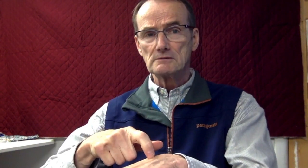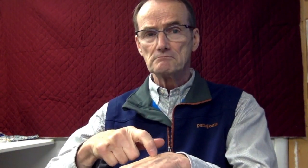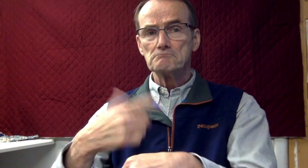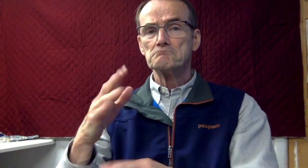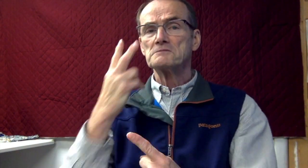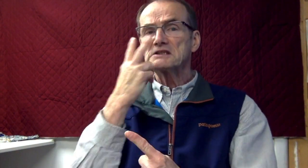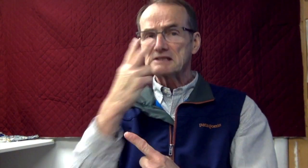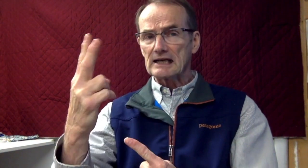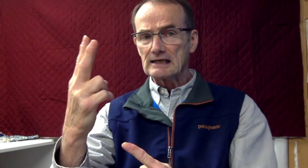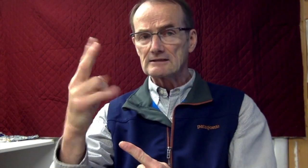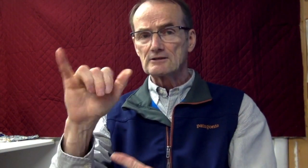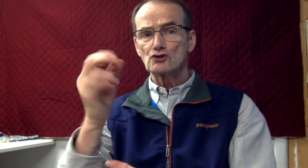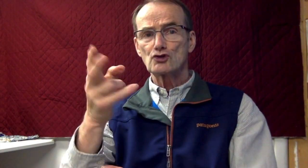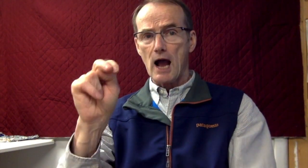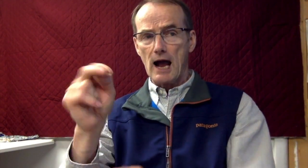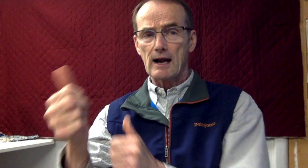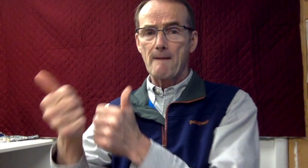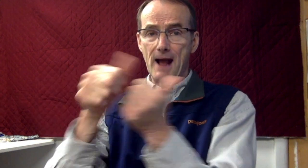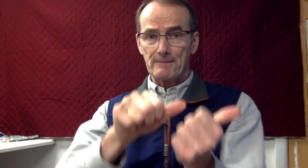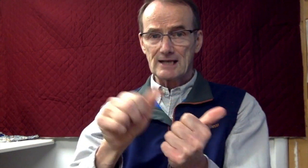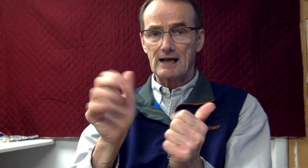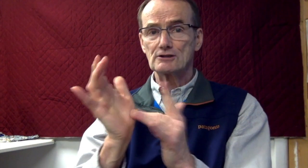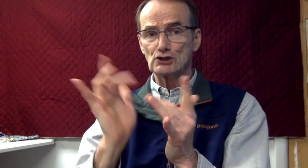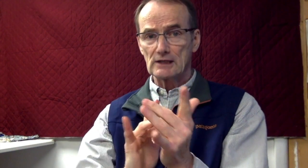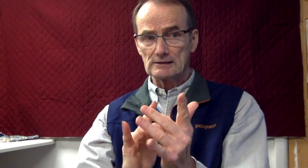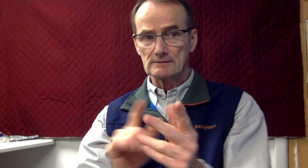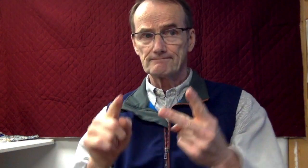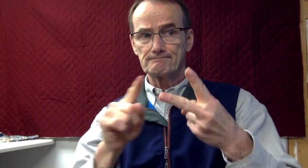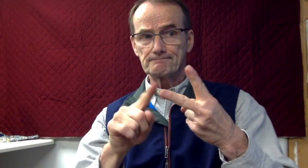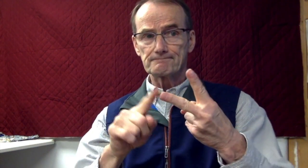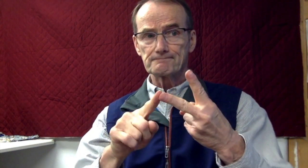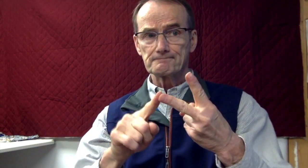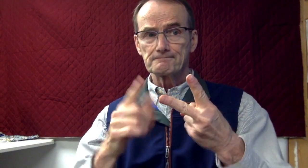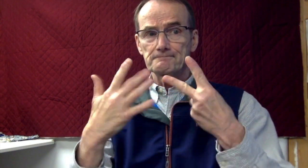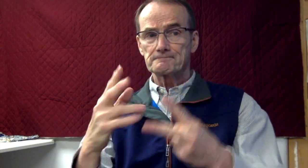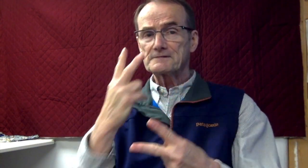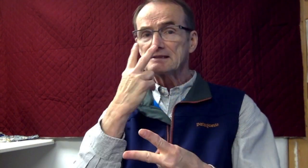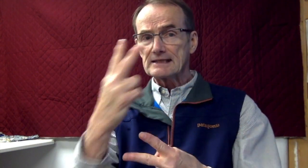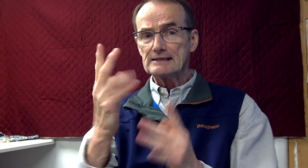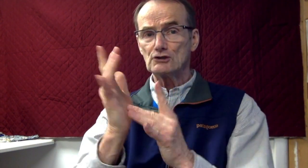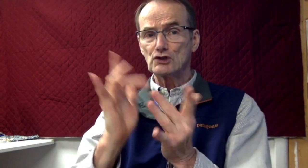the Lord Jesus came and went among us, beginning from the baptism of John